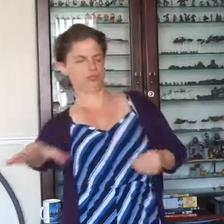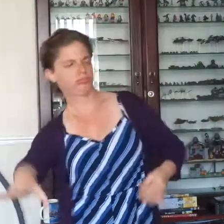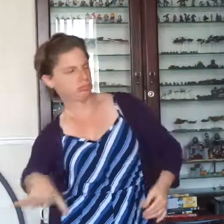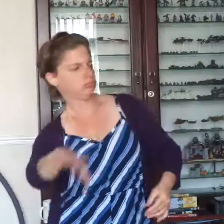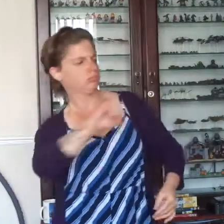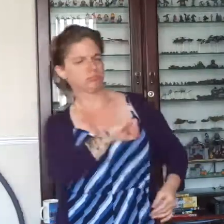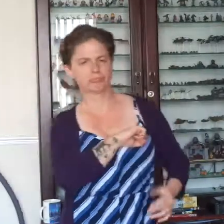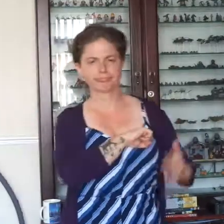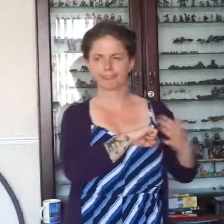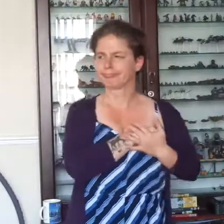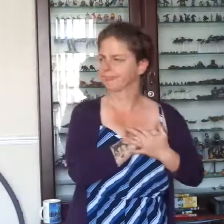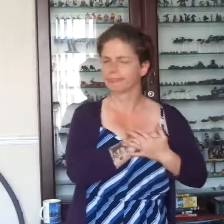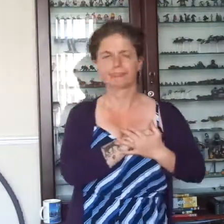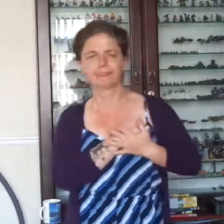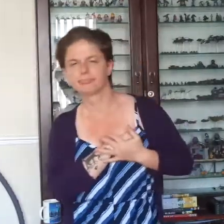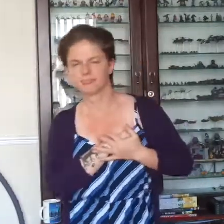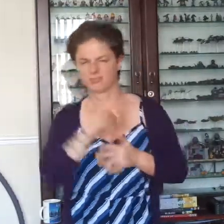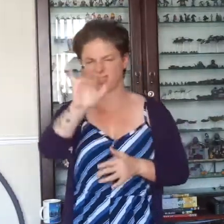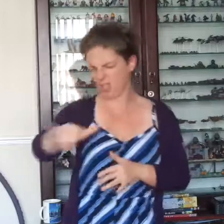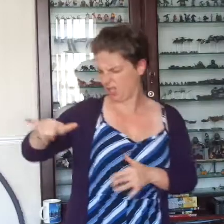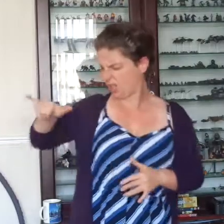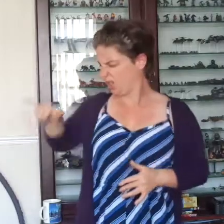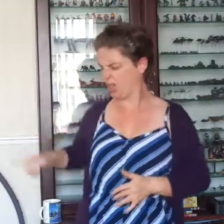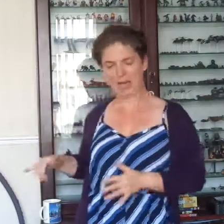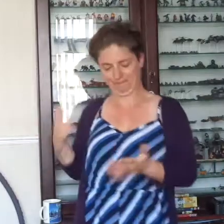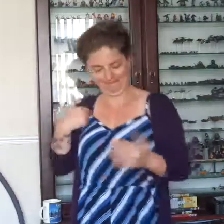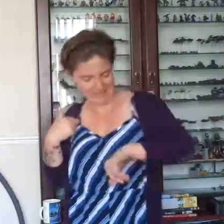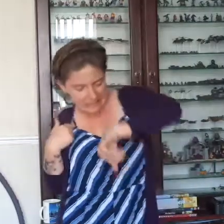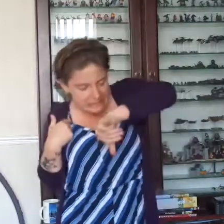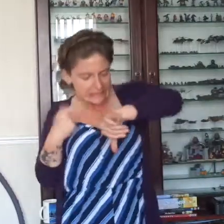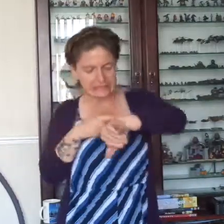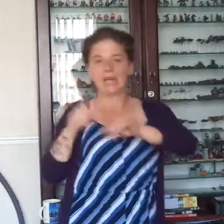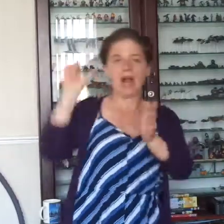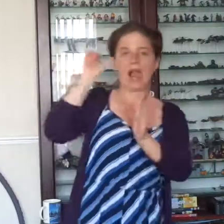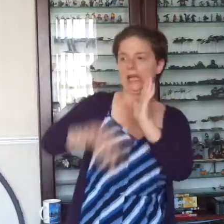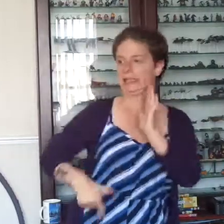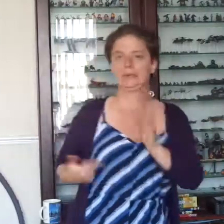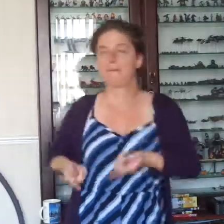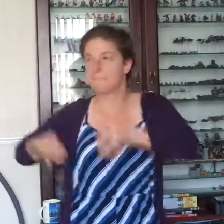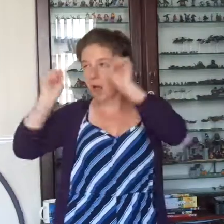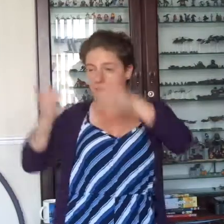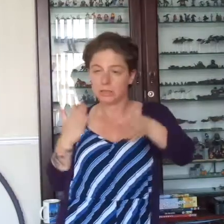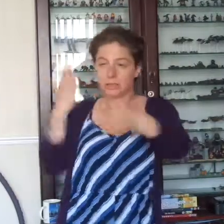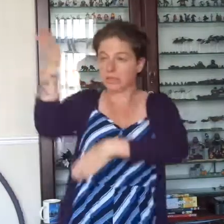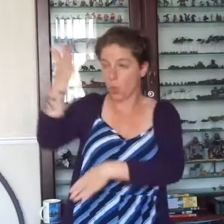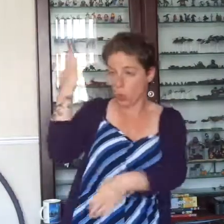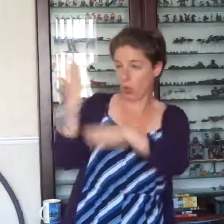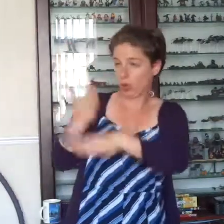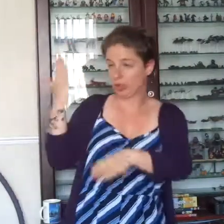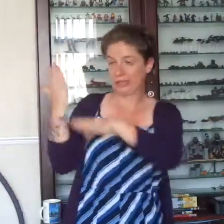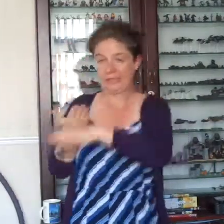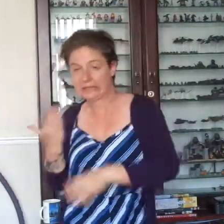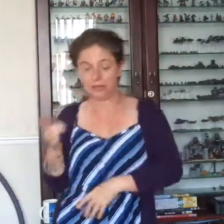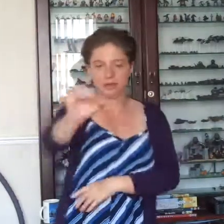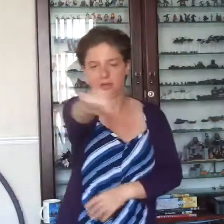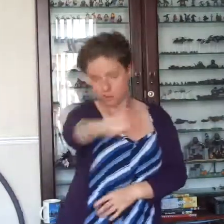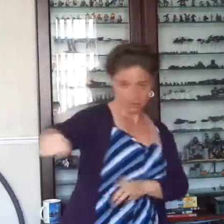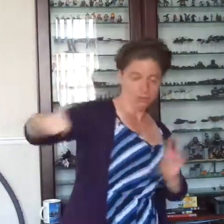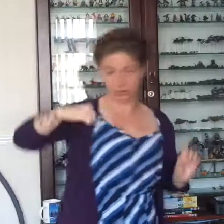broken hearted Hung up the phone, can't be too late, the boss is so demanding Open the door, open to my